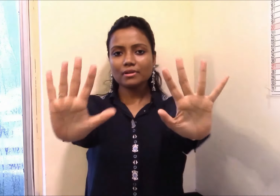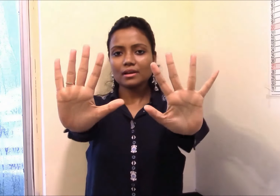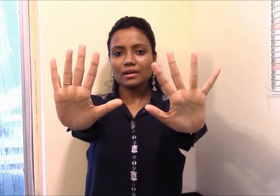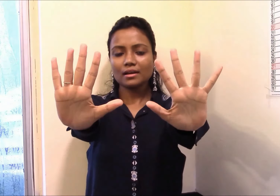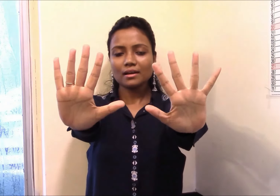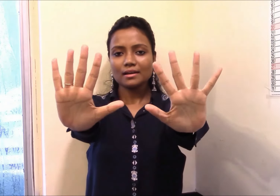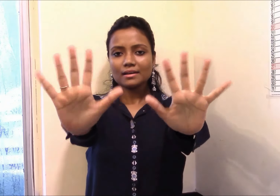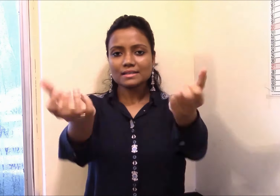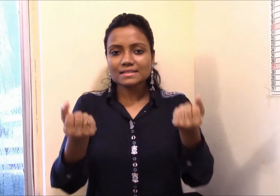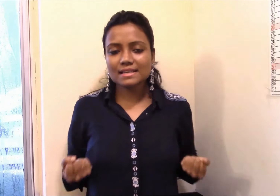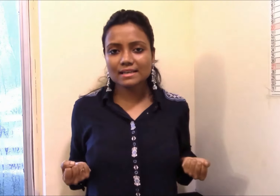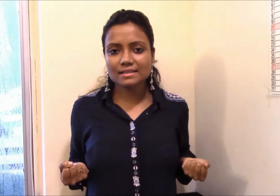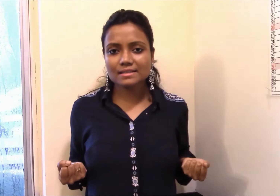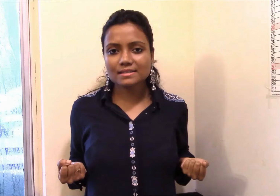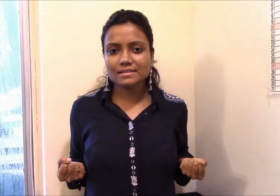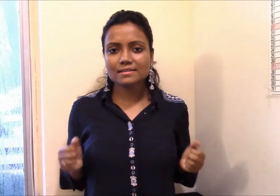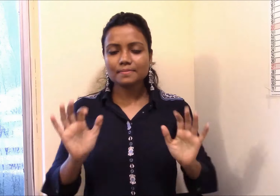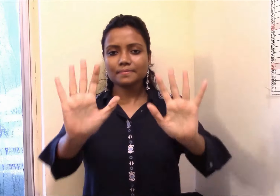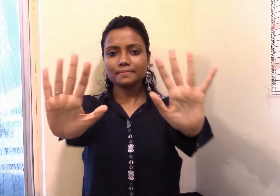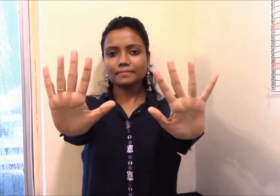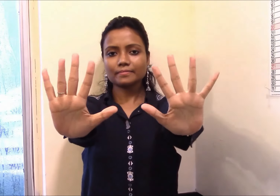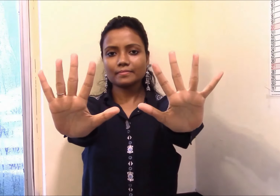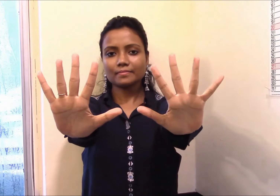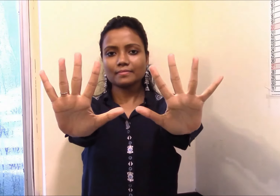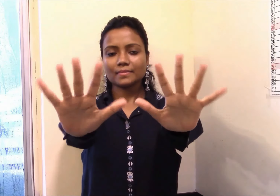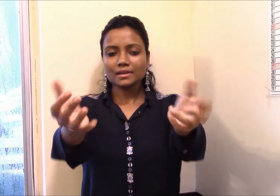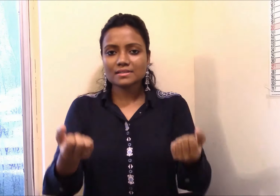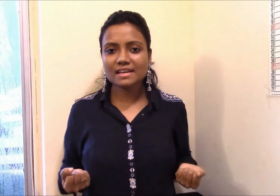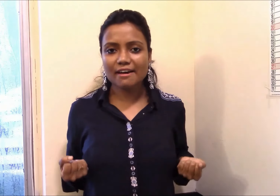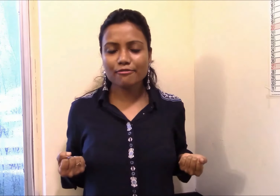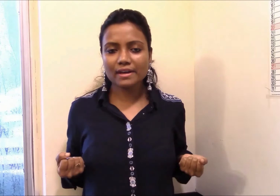five, six, seven,